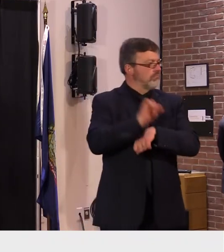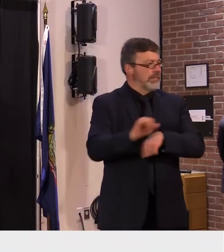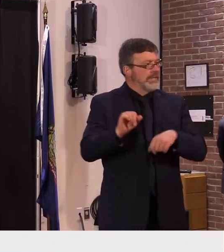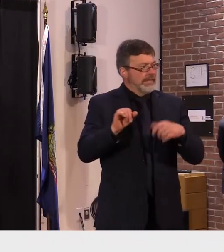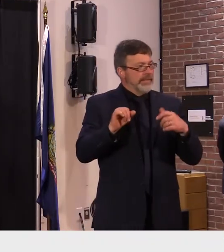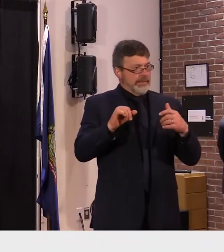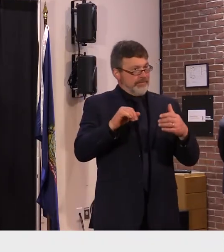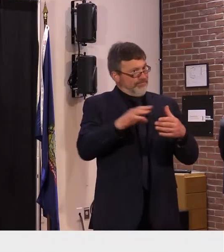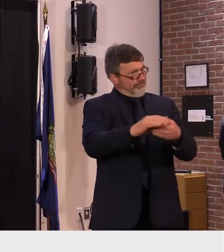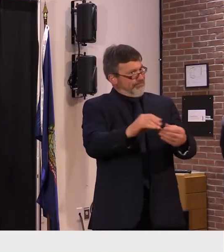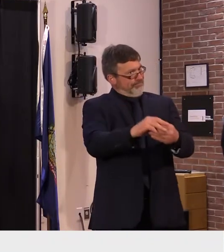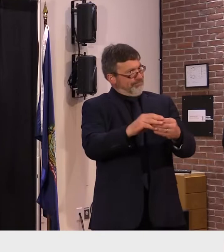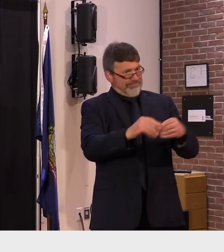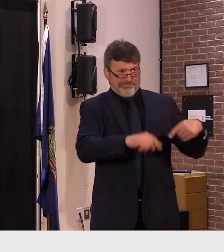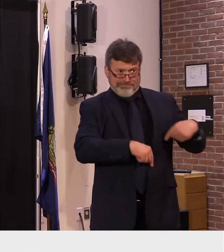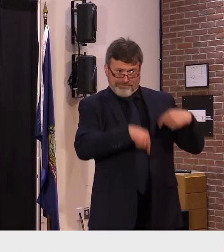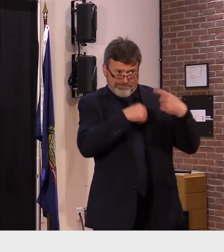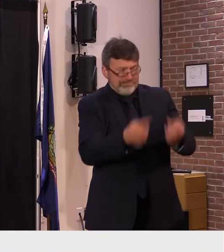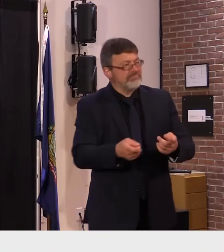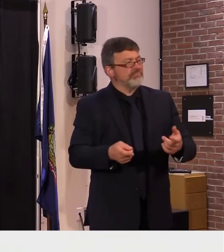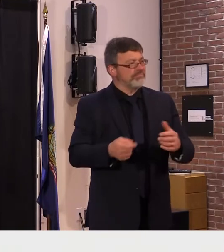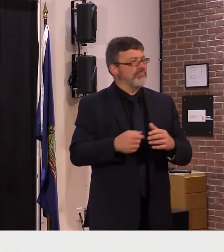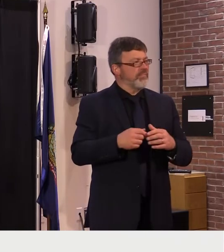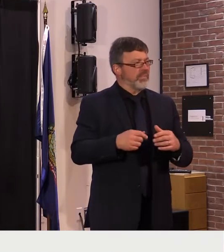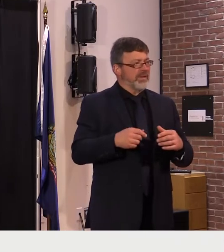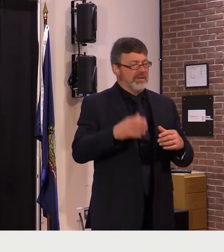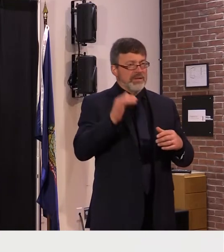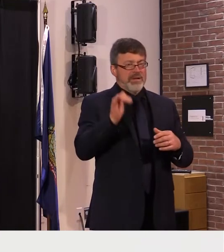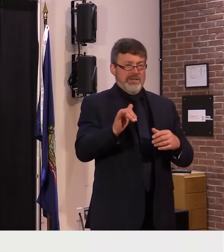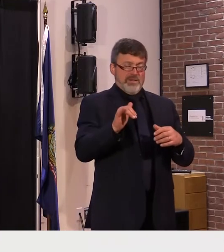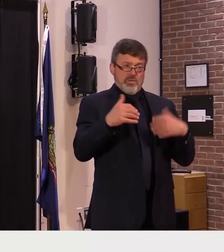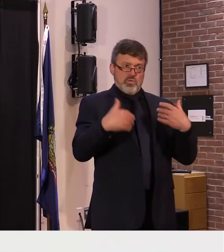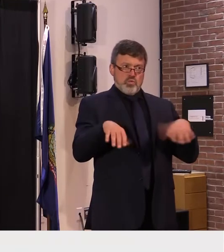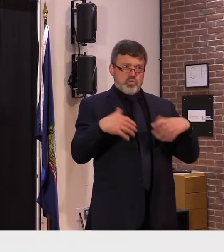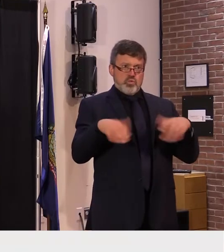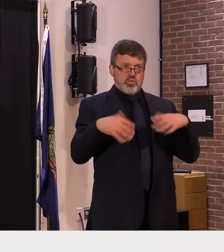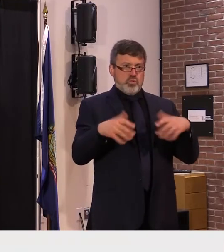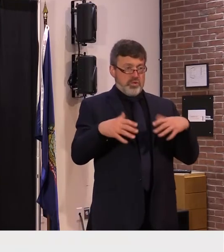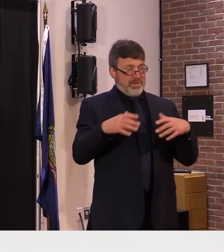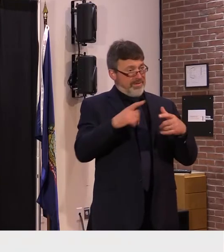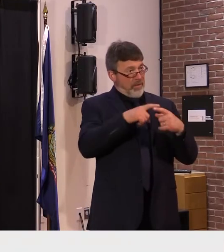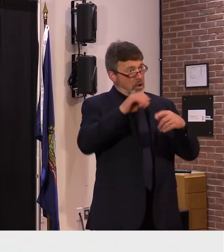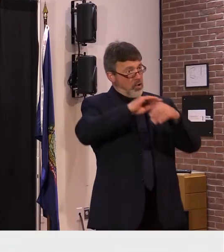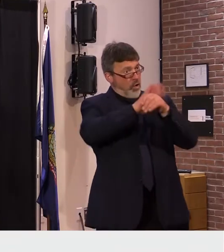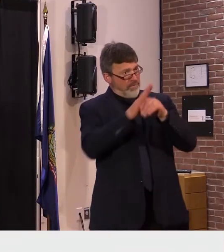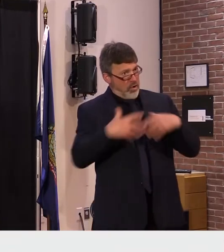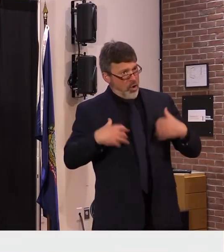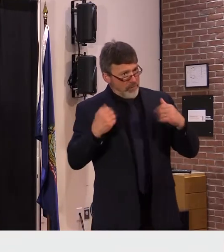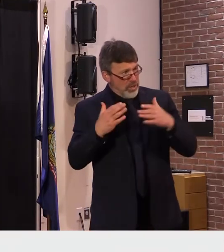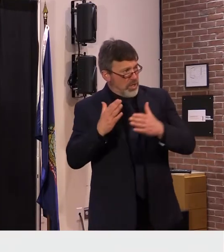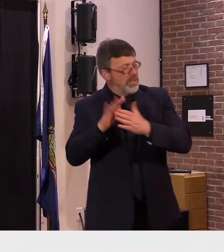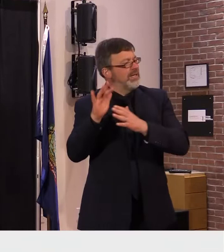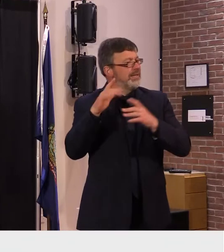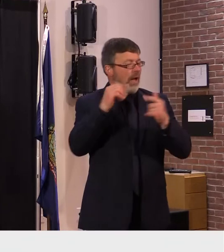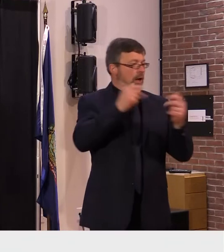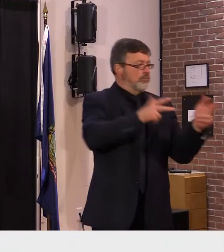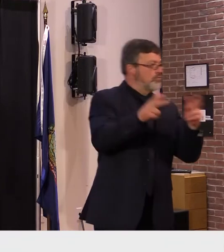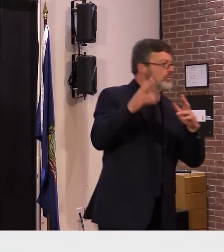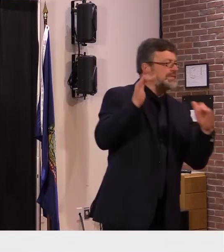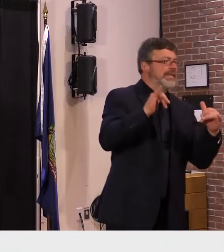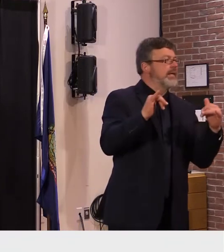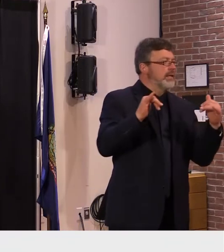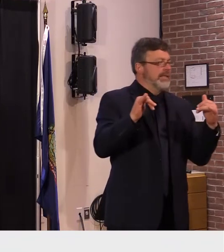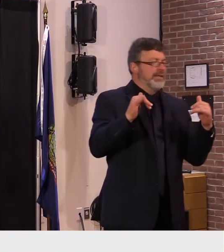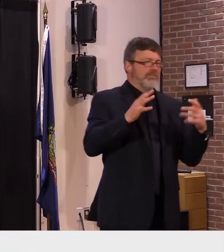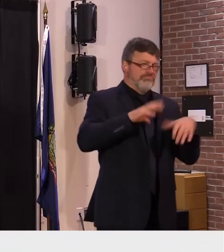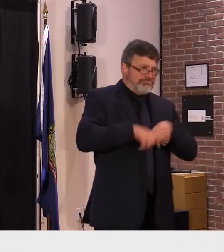with recovery and paying attention to some of the emotional uh issues that kids are